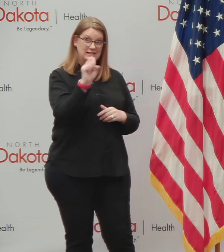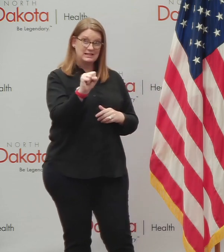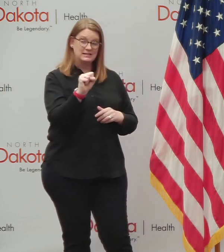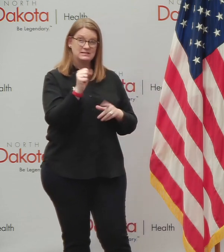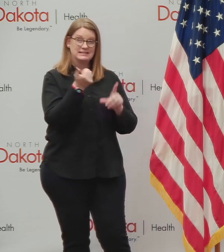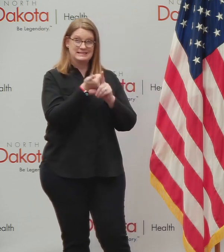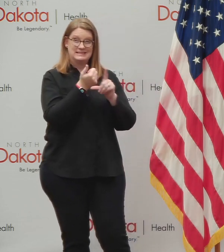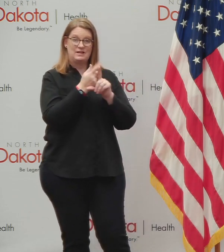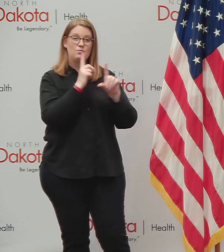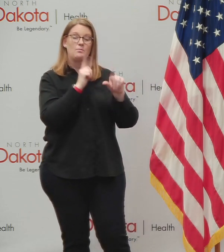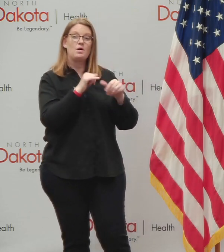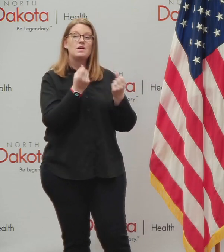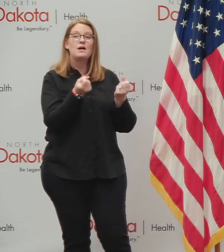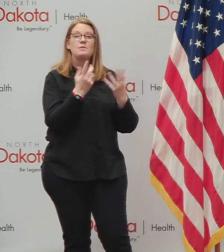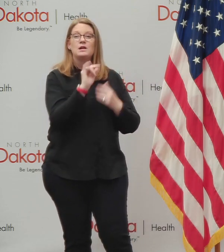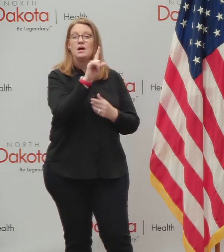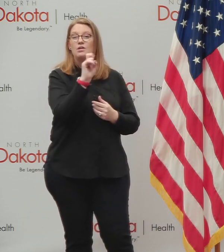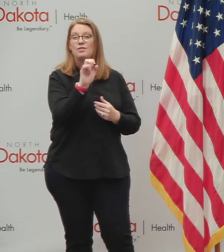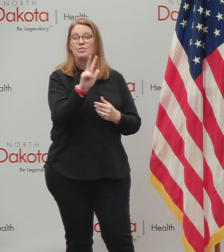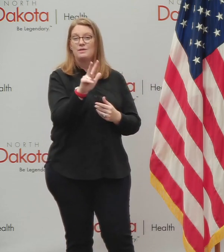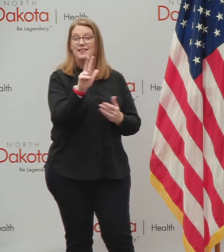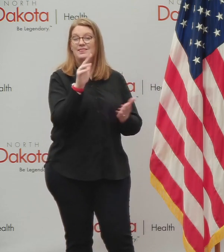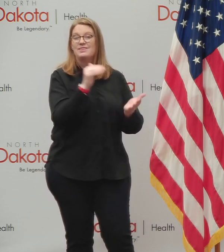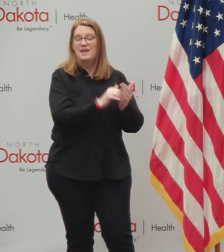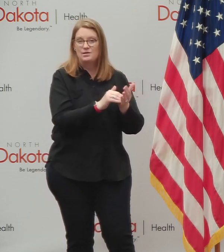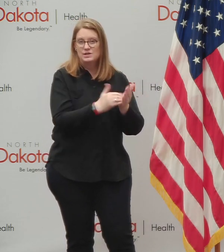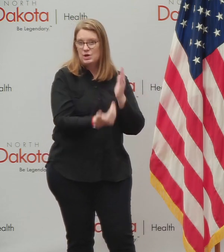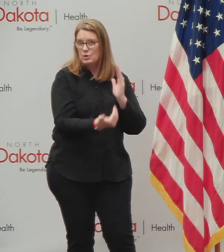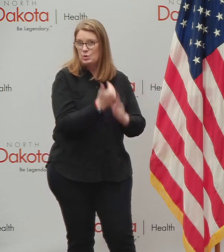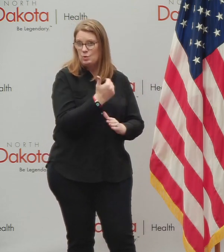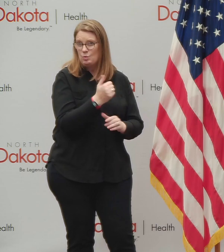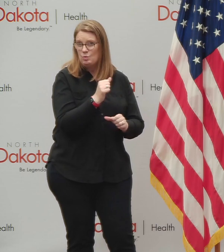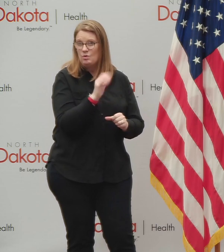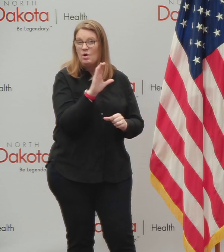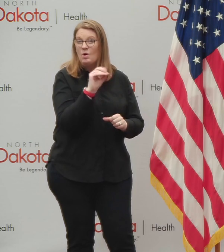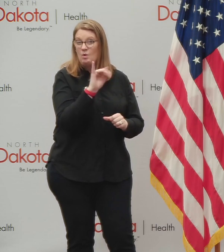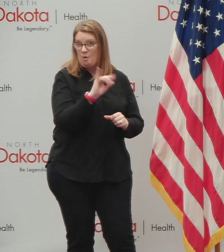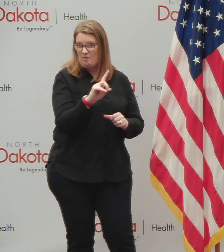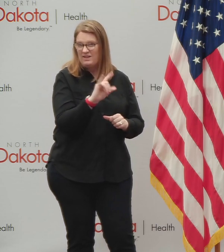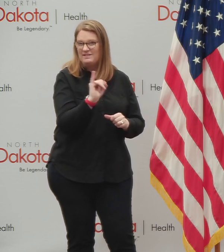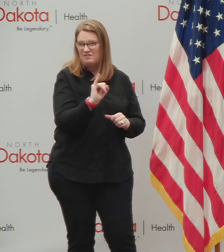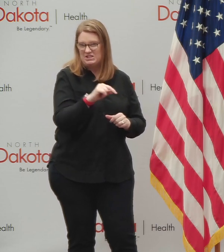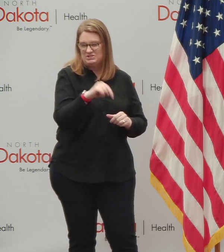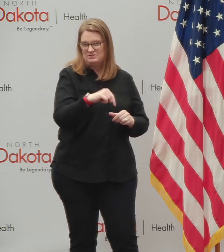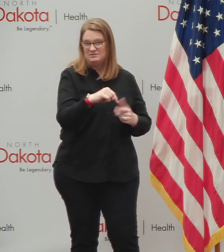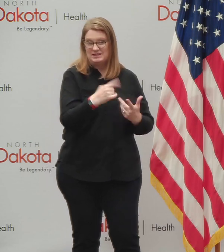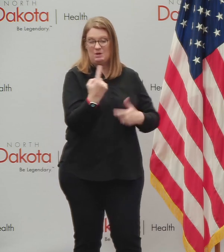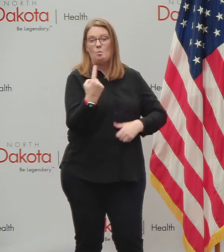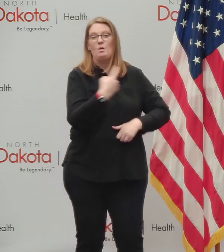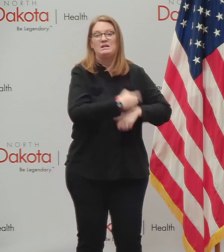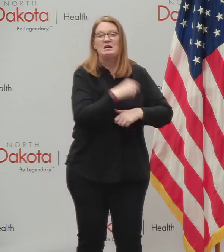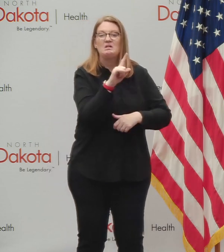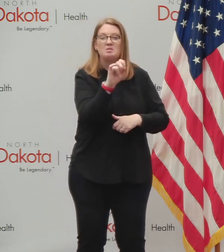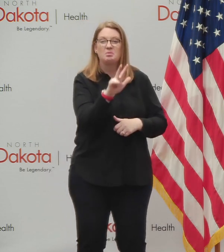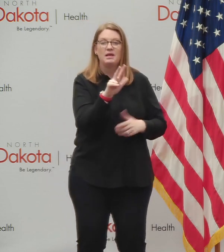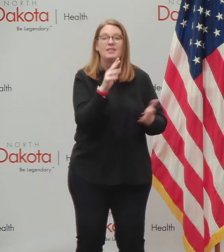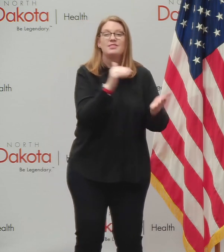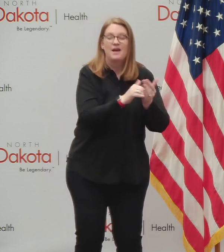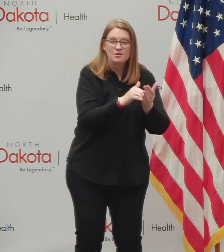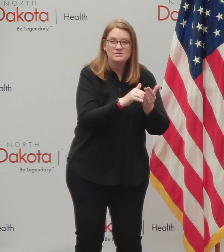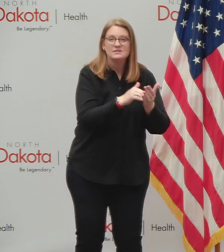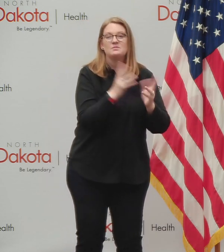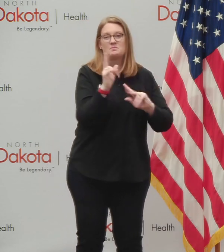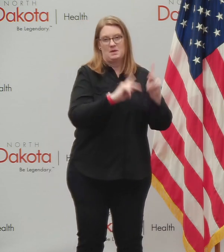time, reported 103,000 new COVID infections in one day. And